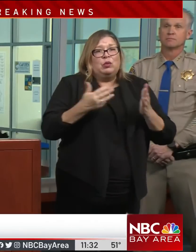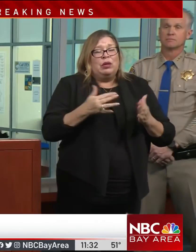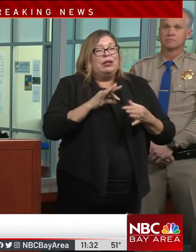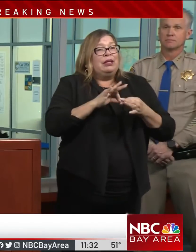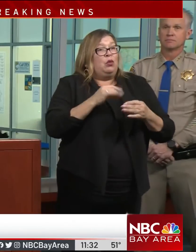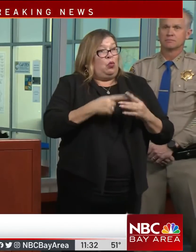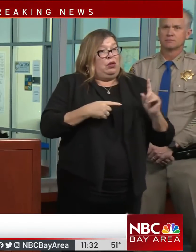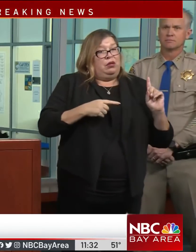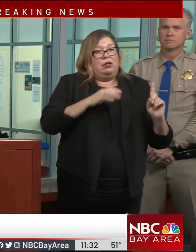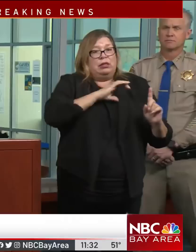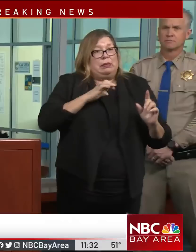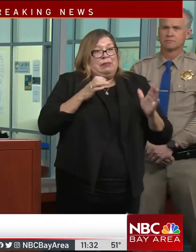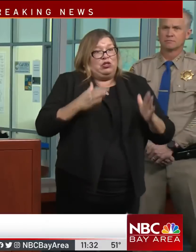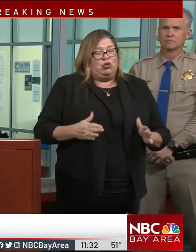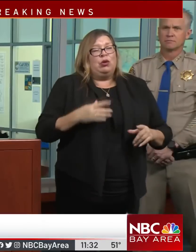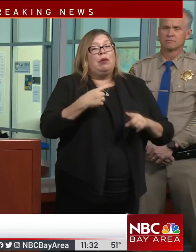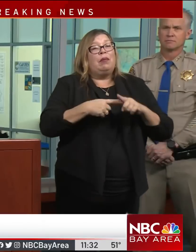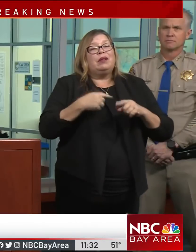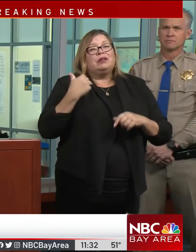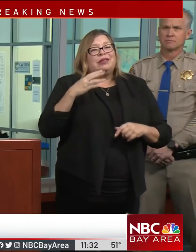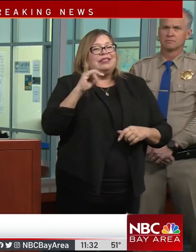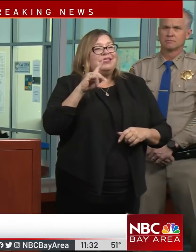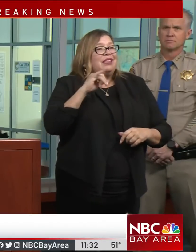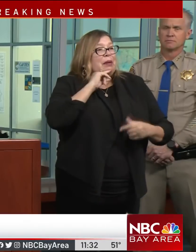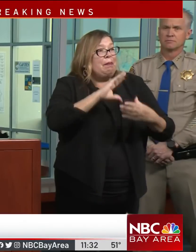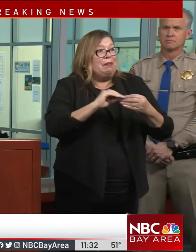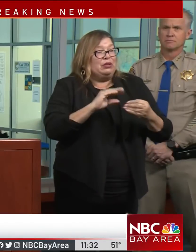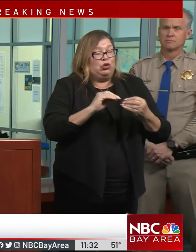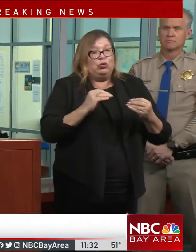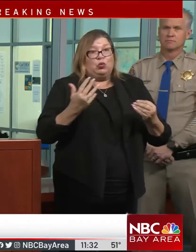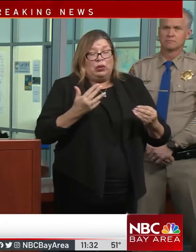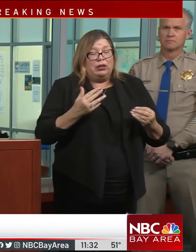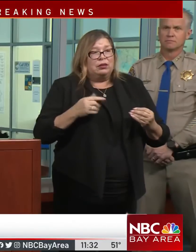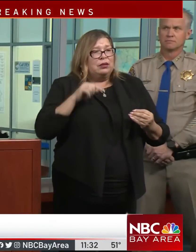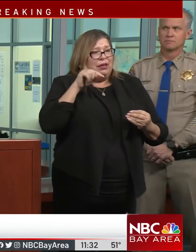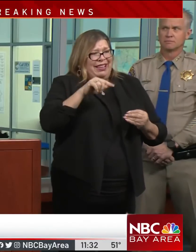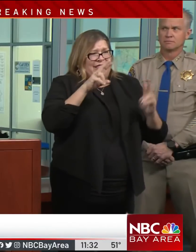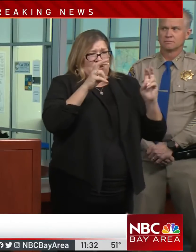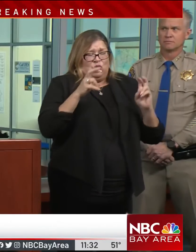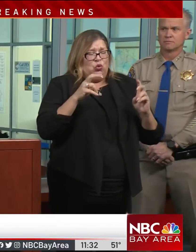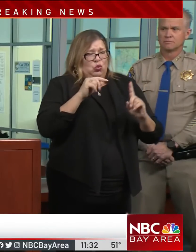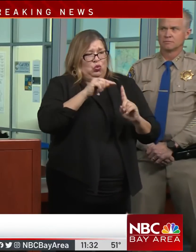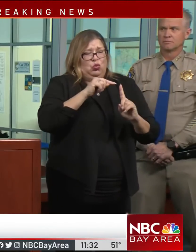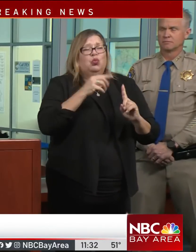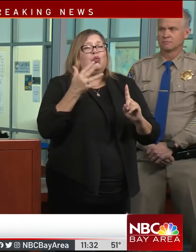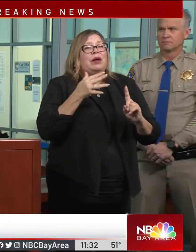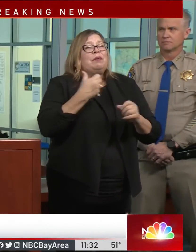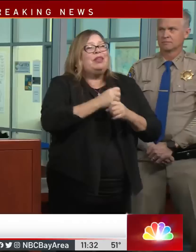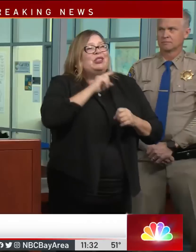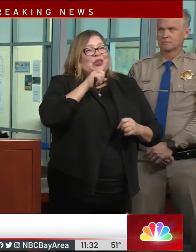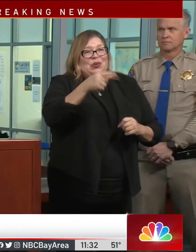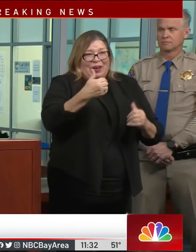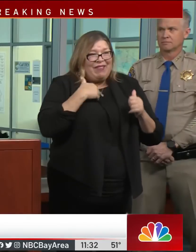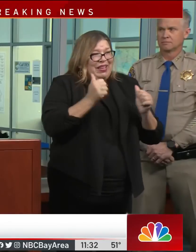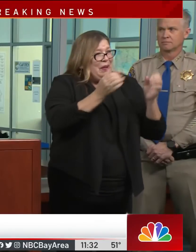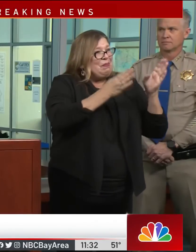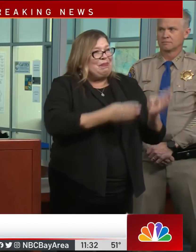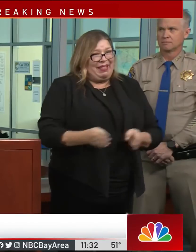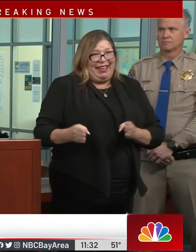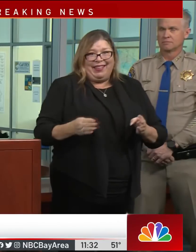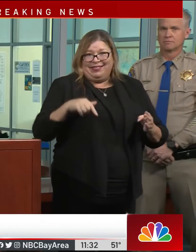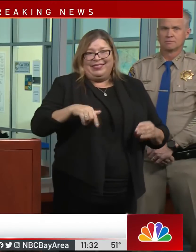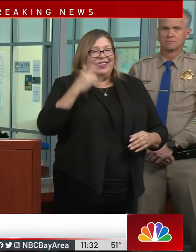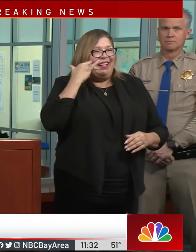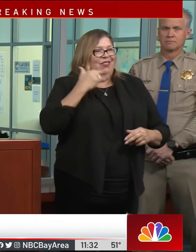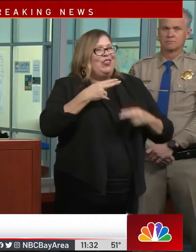Commissioner said and Cindy said, and that is really this issue of having a plan. You know, we live in earthquake country. This is another example